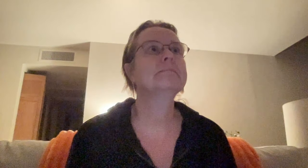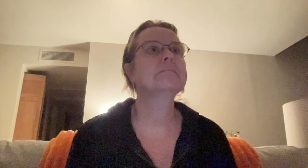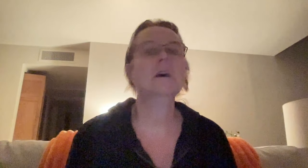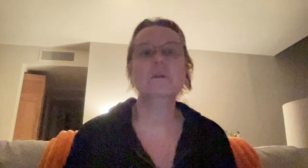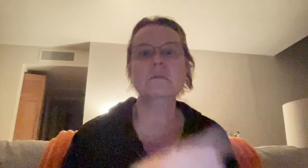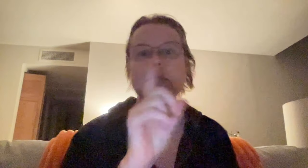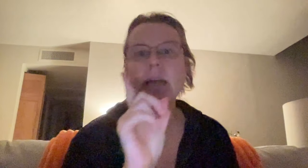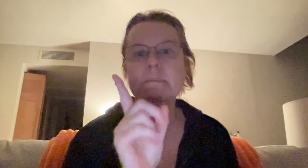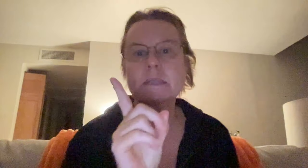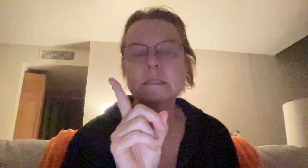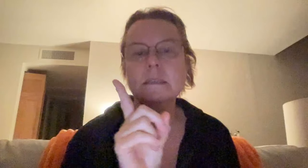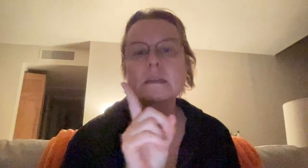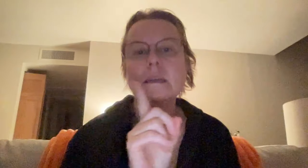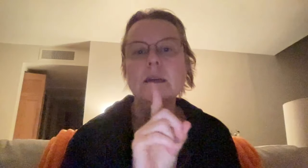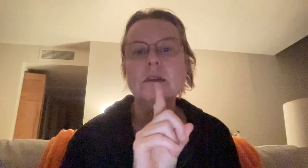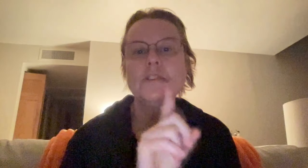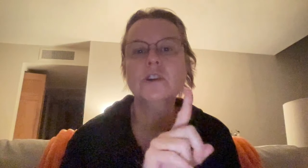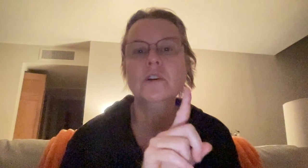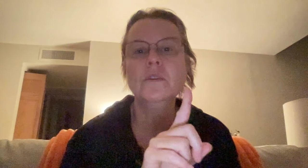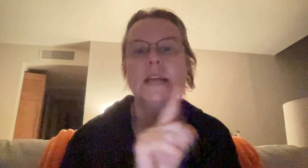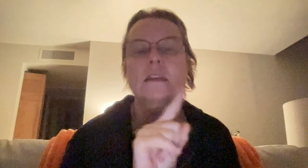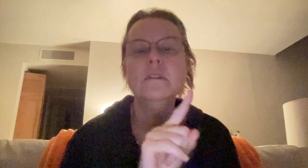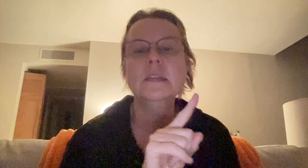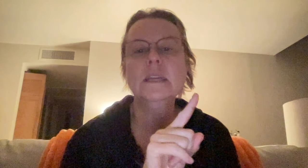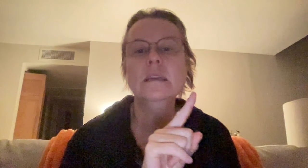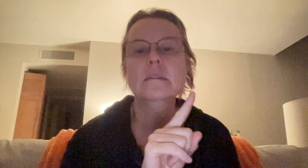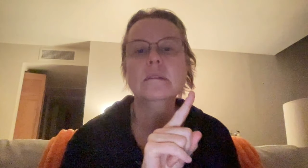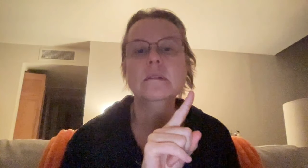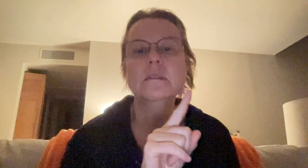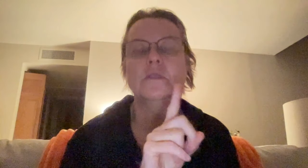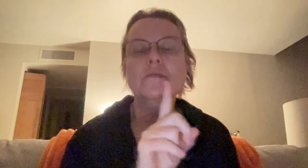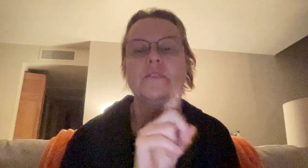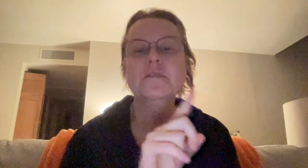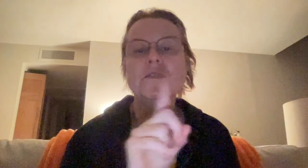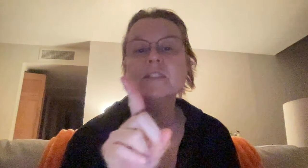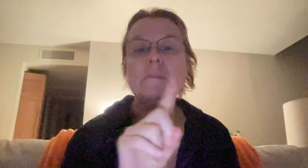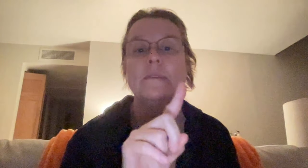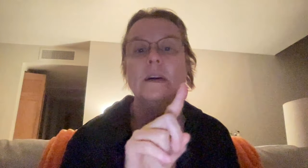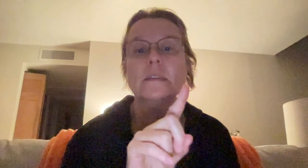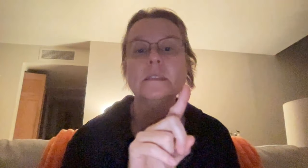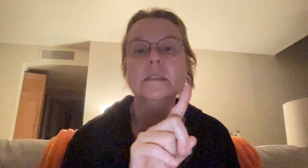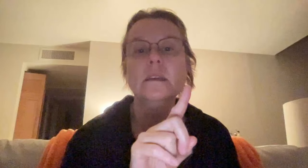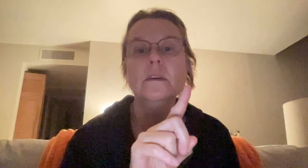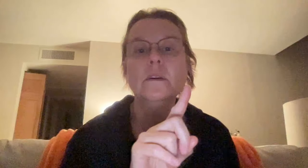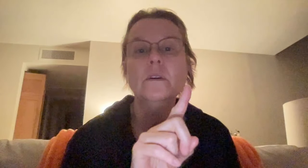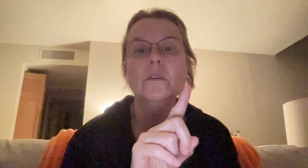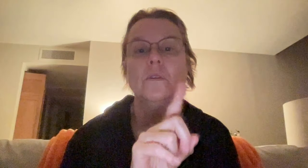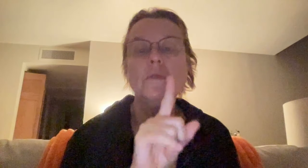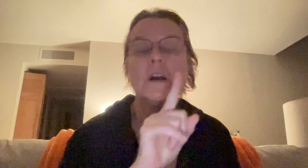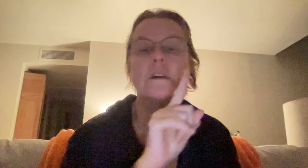Oh, did I miss? So not only, so, so for some of us who are